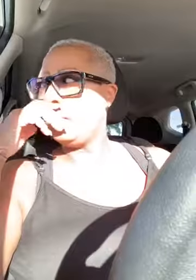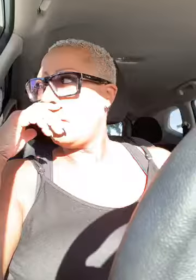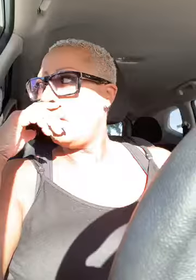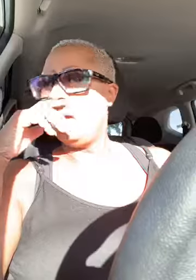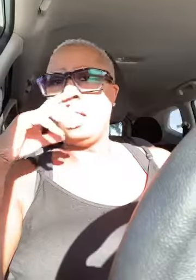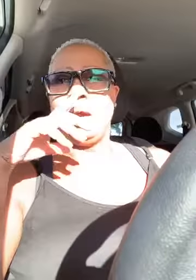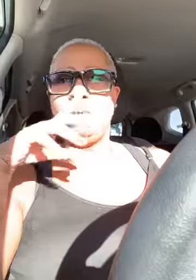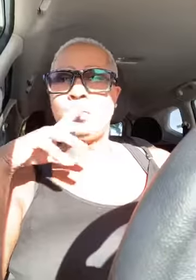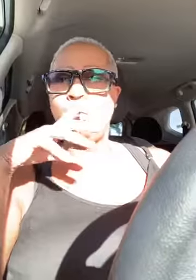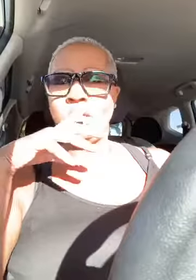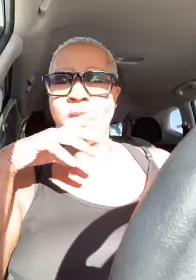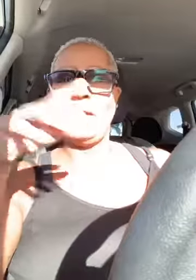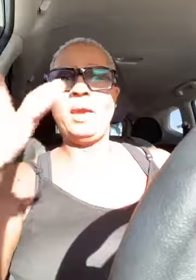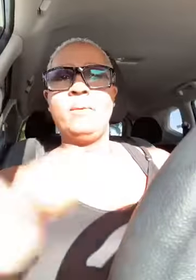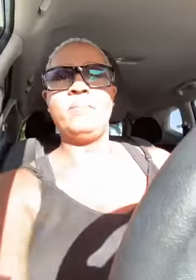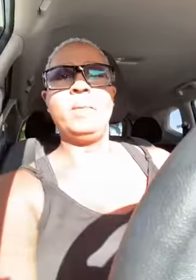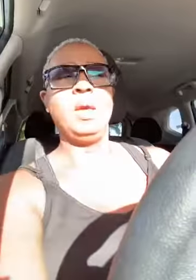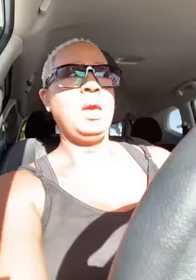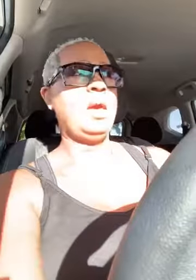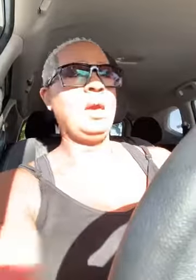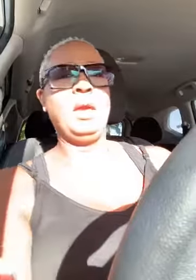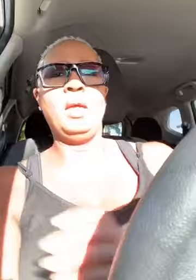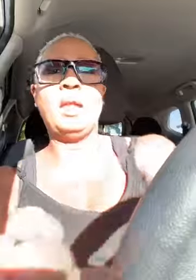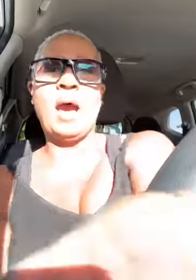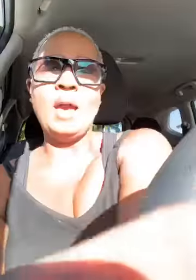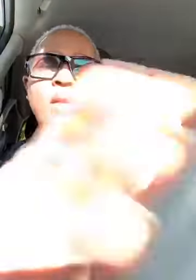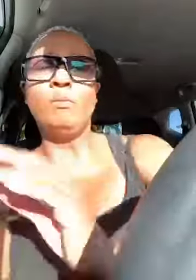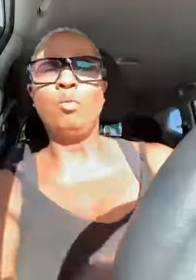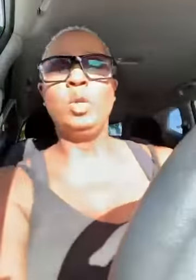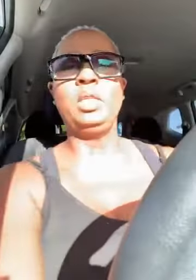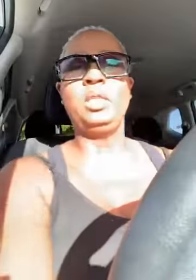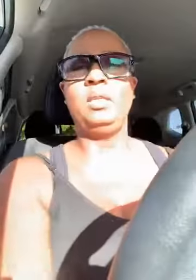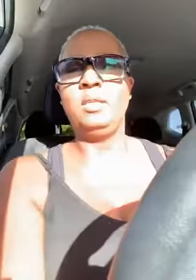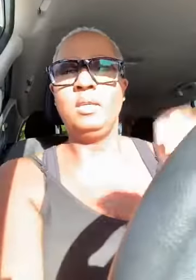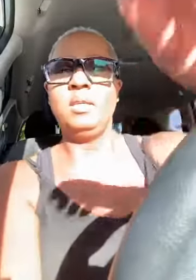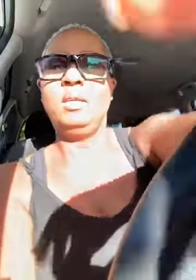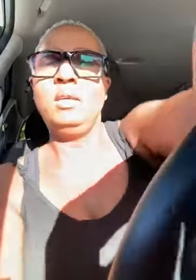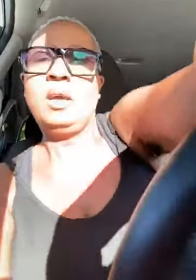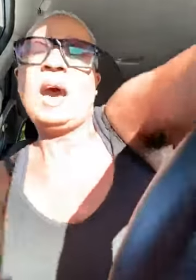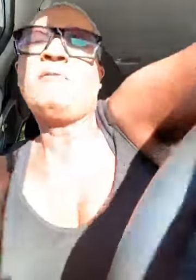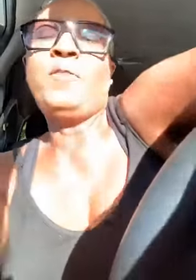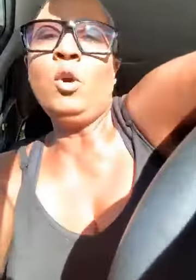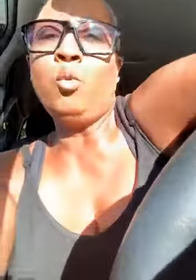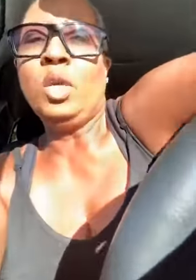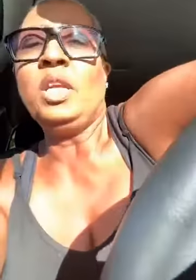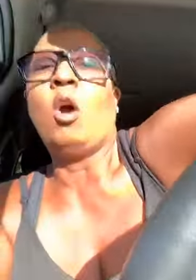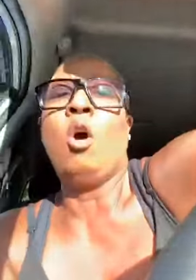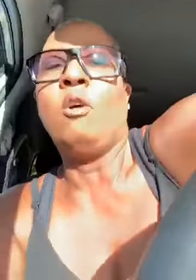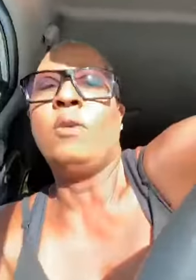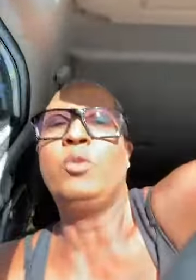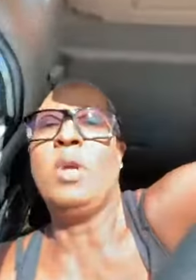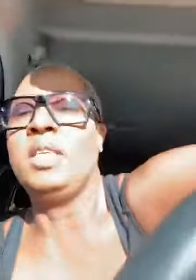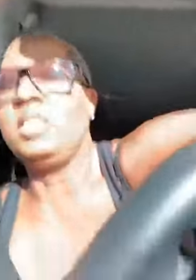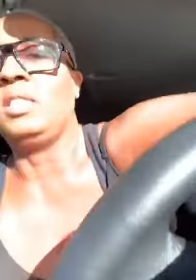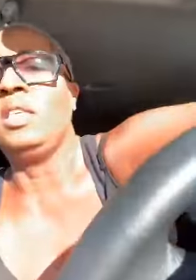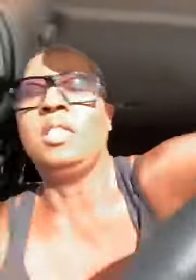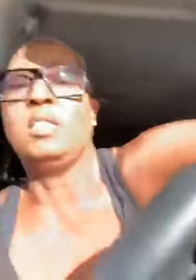uh with 1k and i am really i feel really off i'm trying to just get this